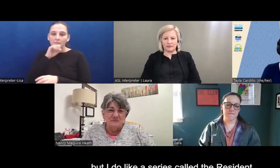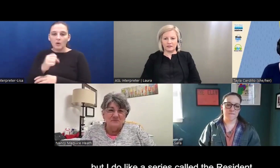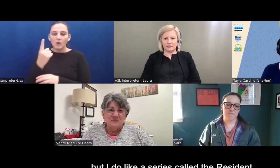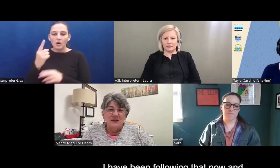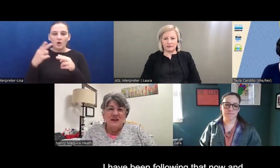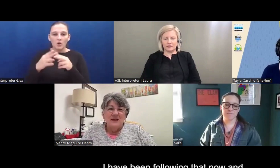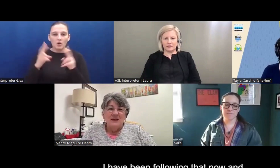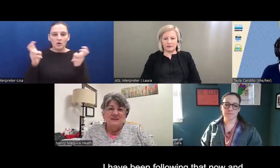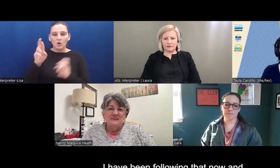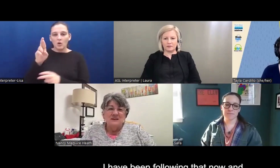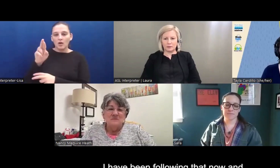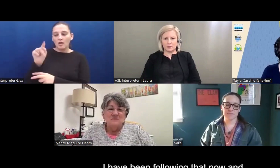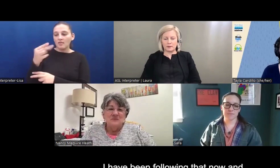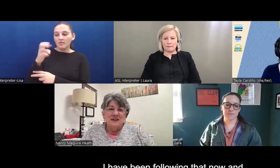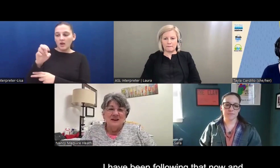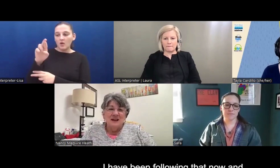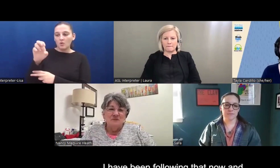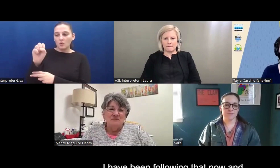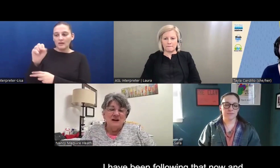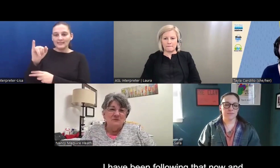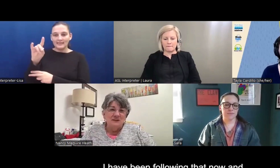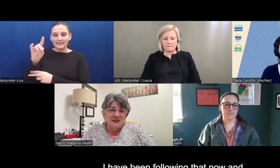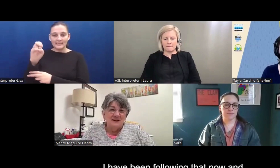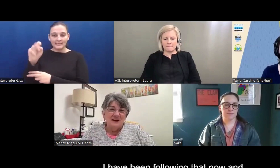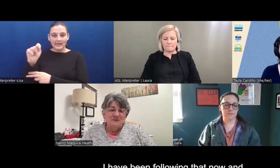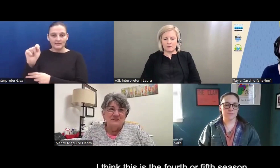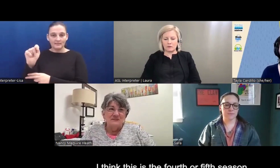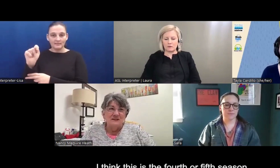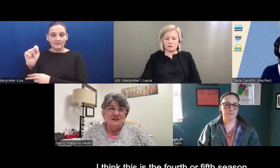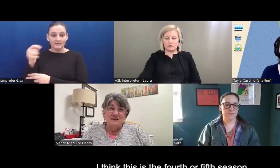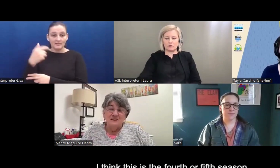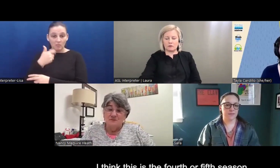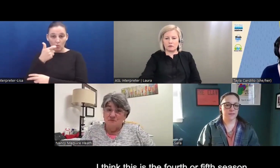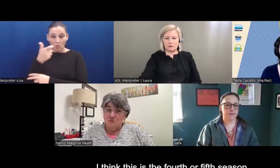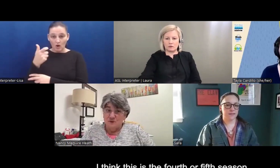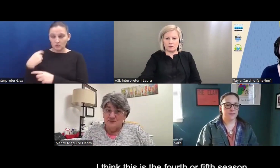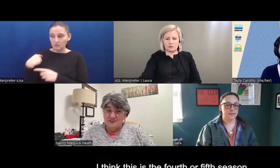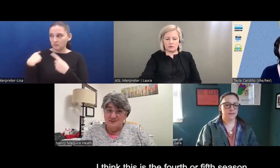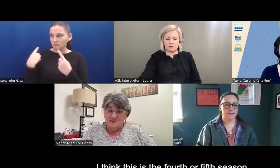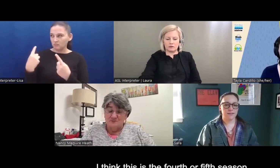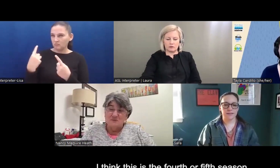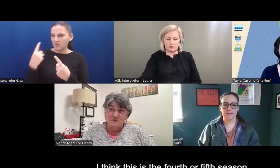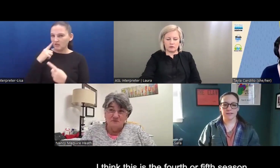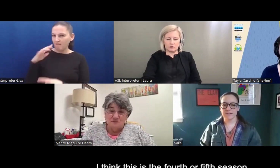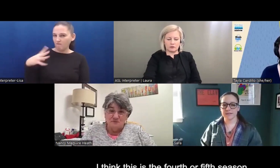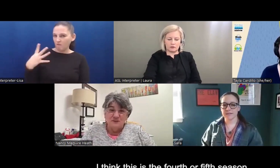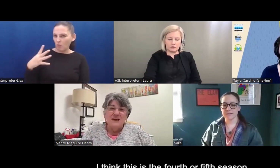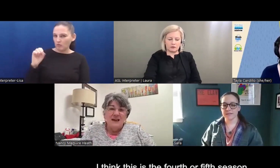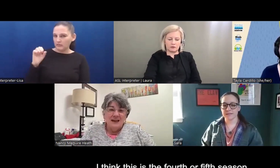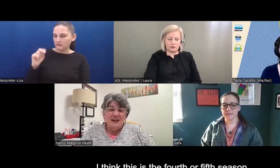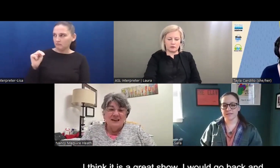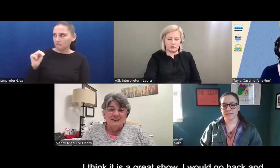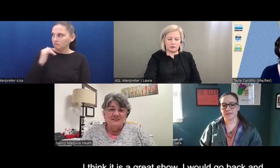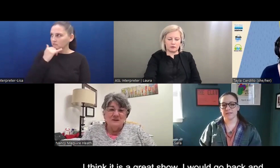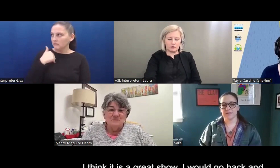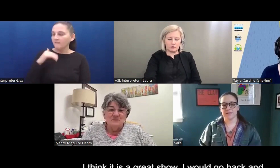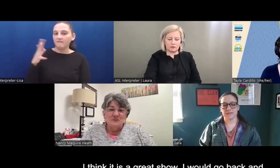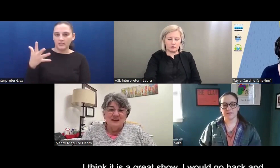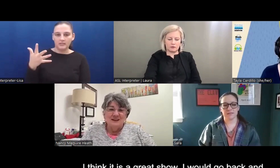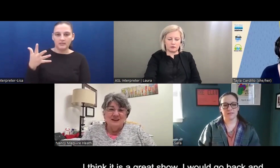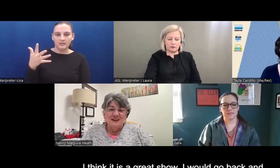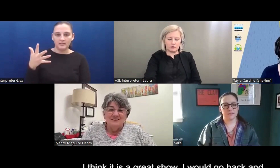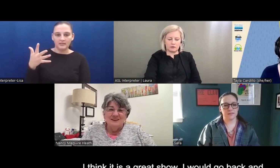Resident. And and I've been following that now. This is, I think, the fourth season, maybe the fifth. And